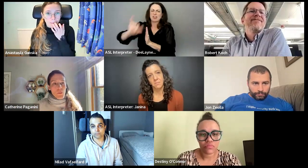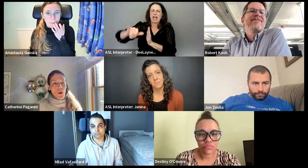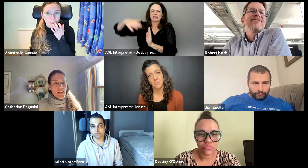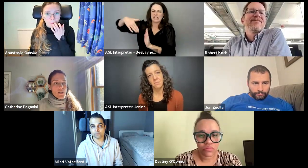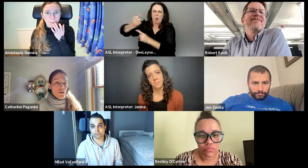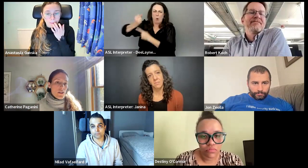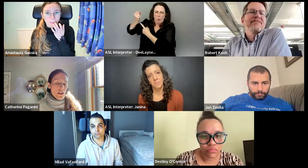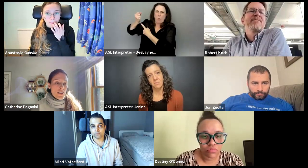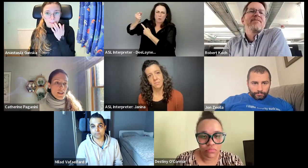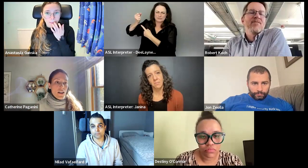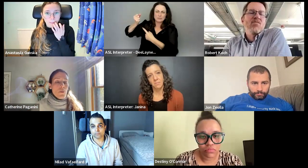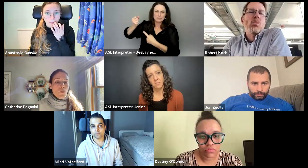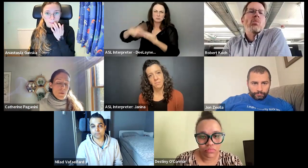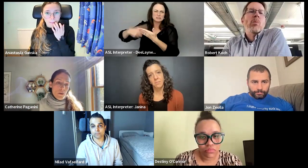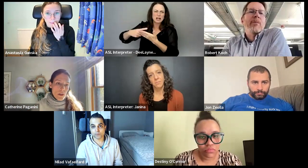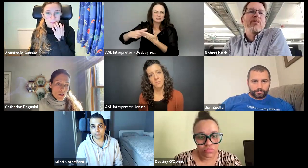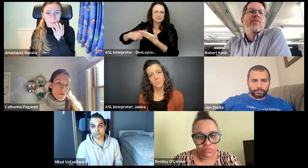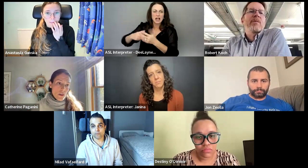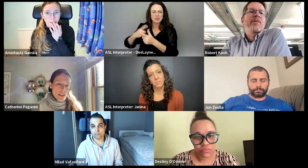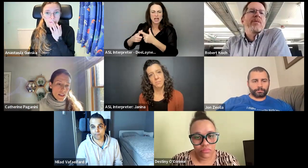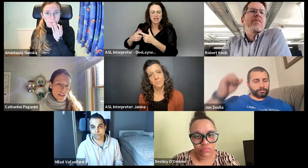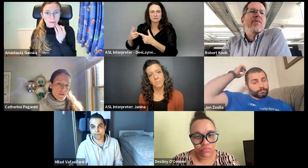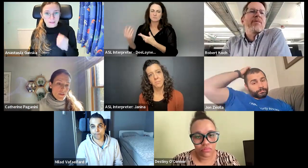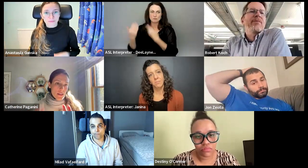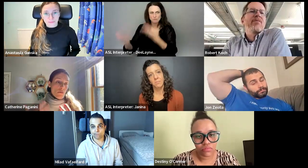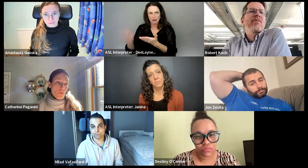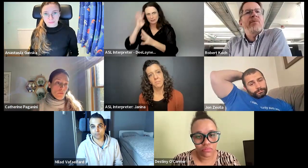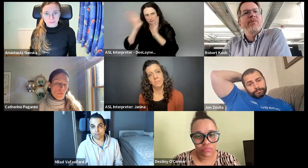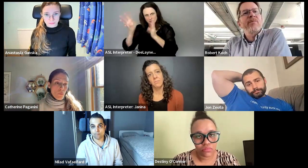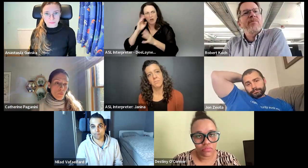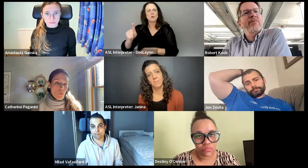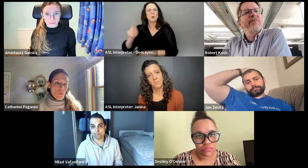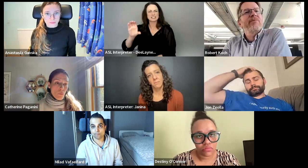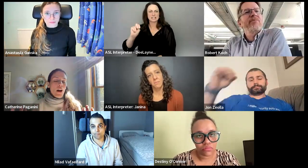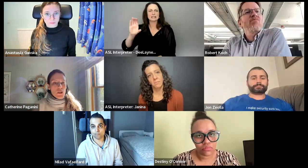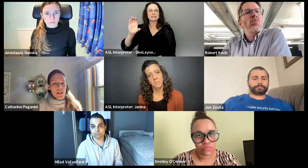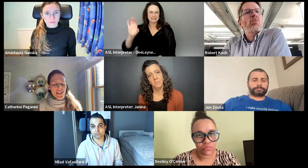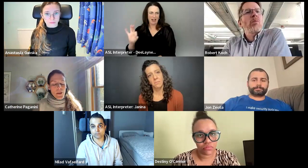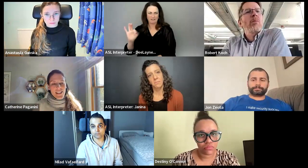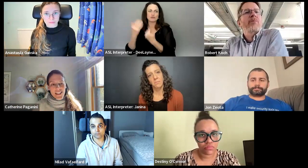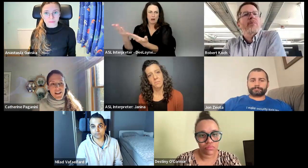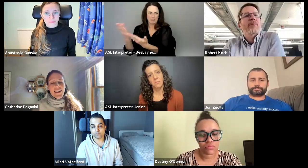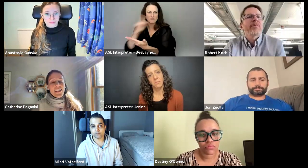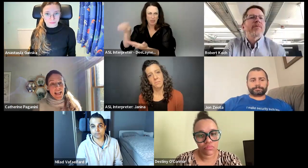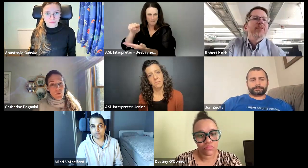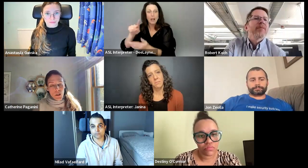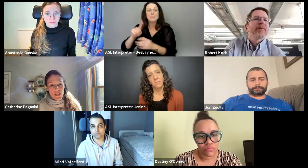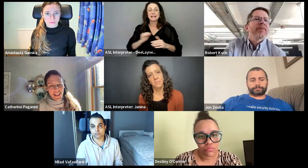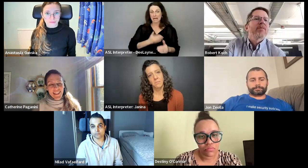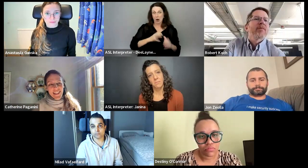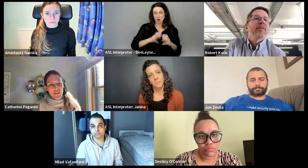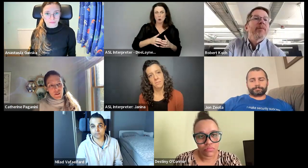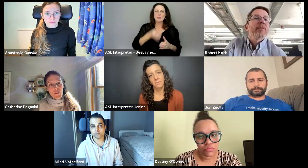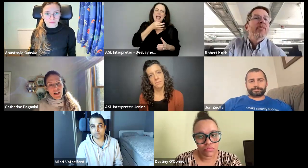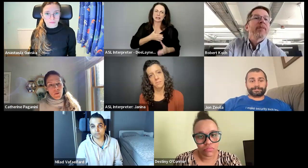like something that we probably should discuss and then come with our recommendation for the CNCF. Cause that's we're our group is basically the